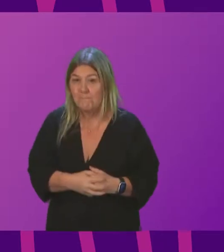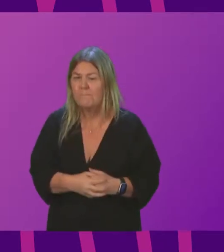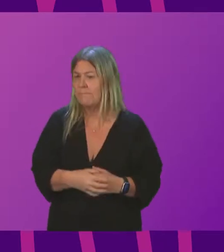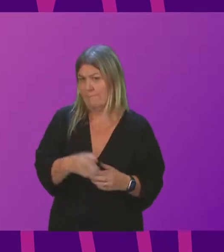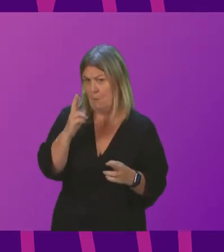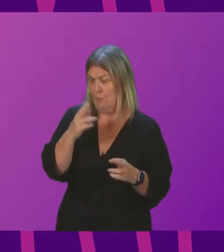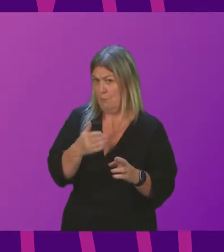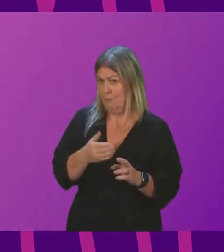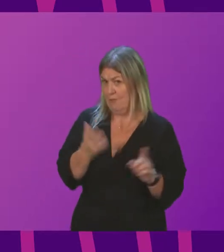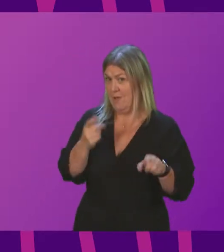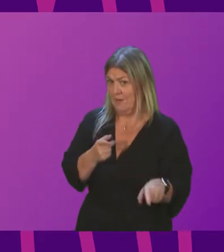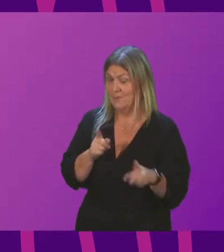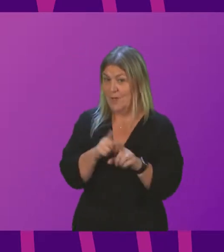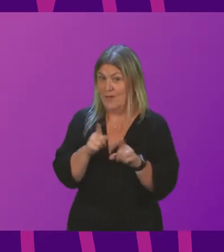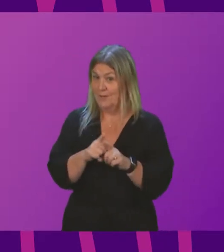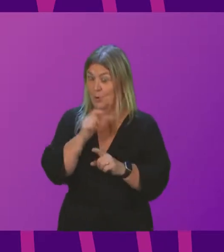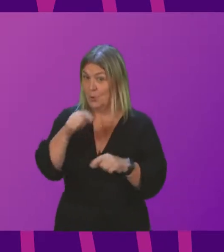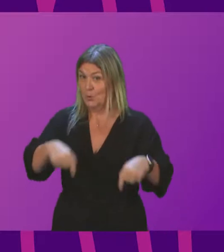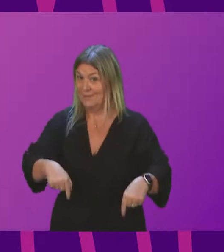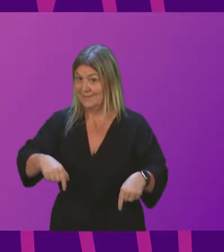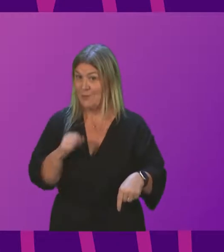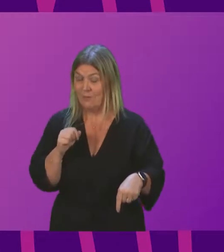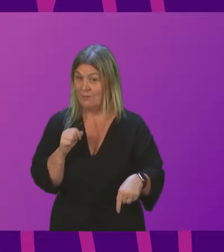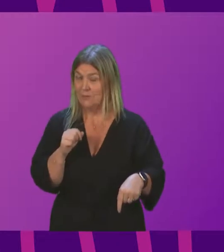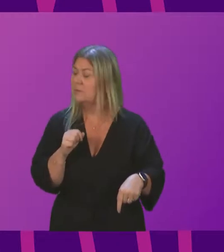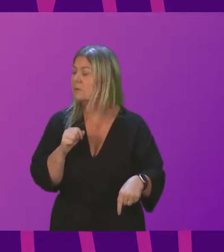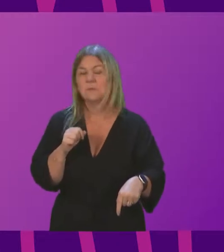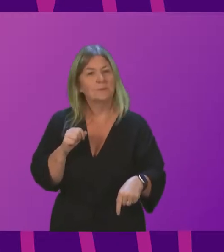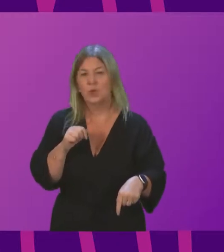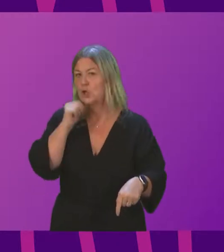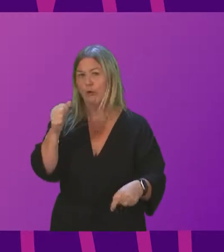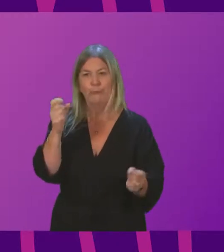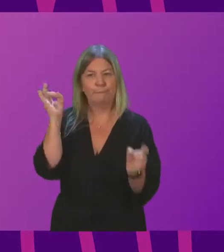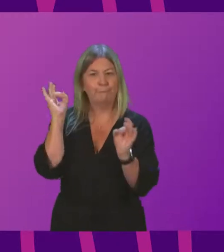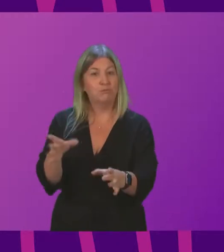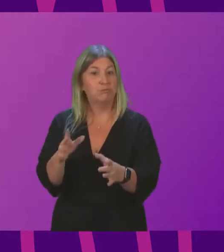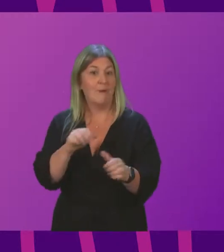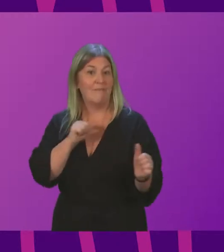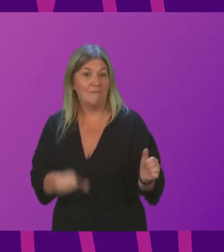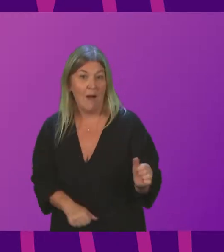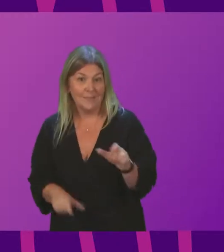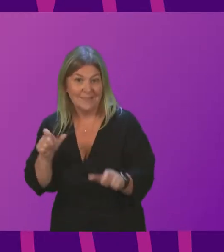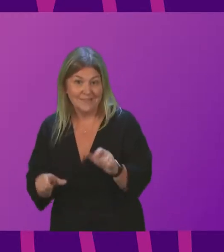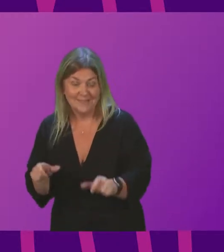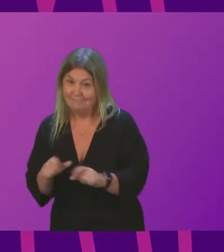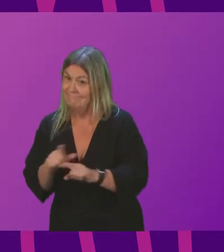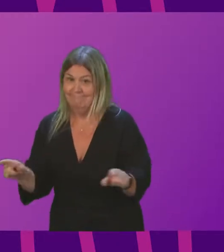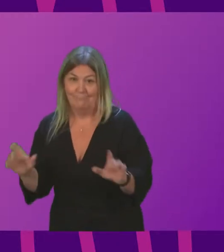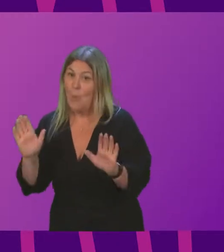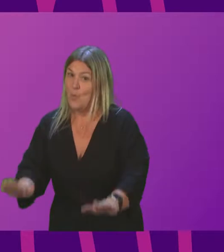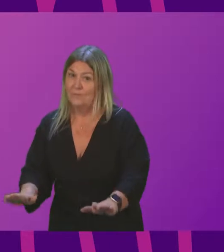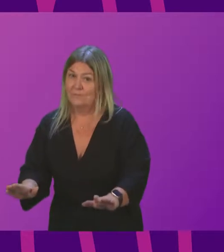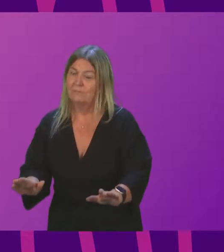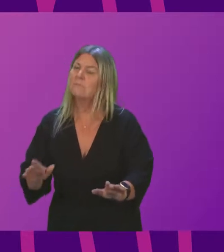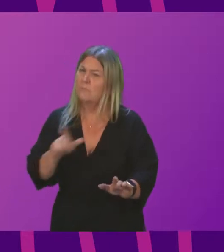what we are not doing here in Scotland. We won't be selling out Scotland's farmers and food producers in trade agreements which threaten to undermine